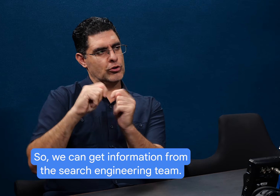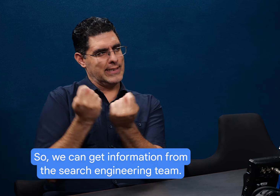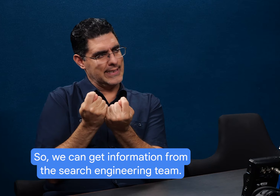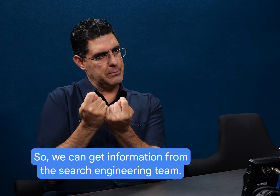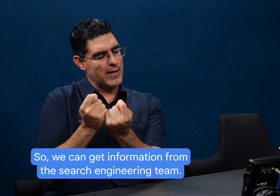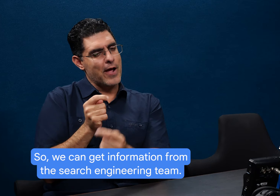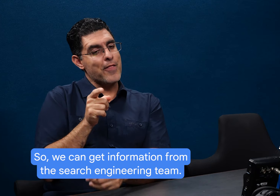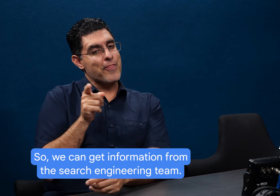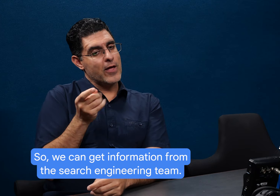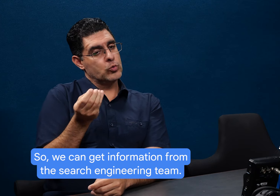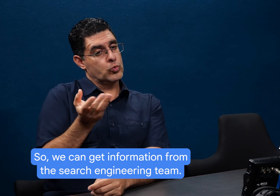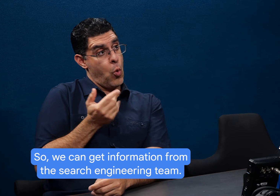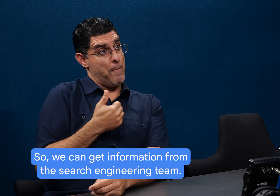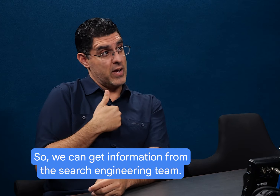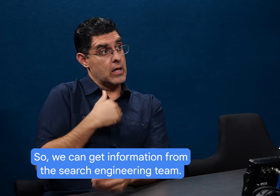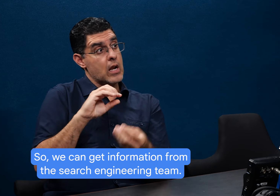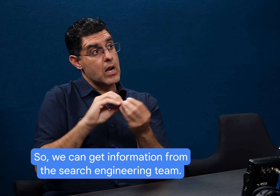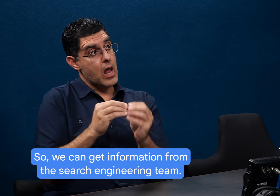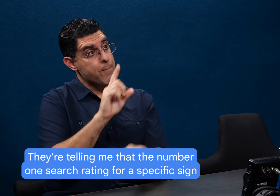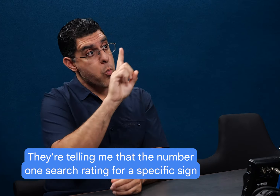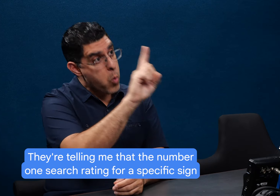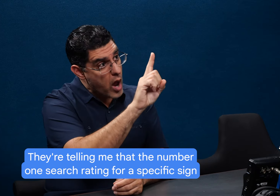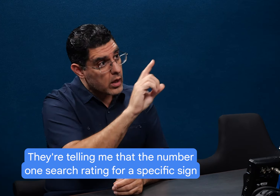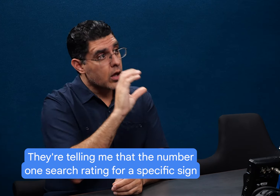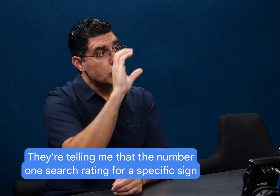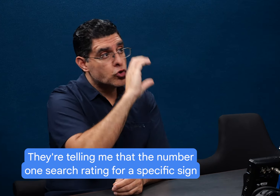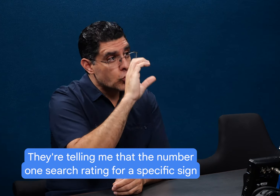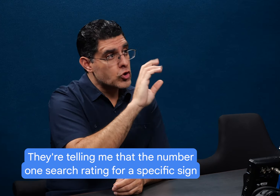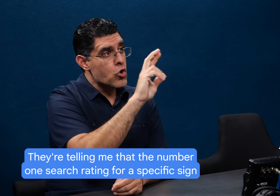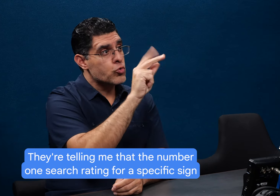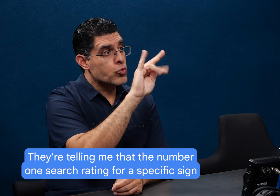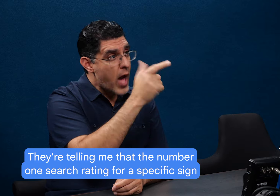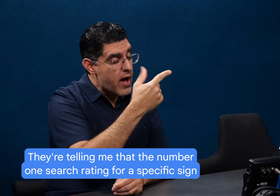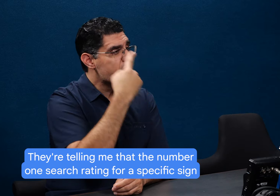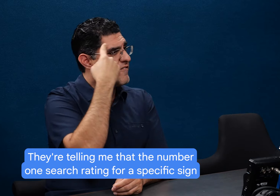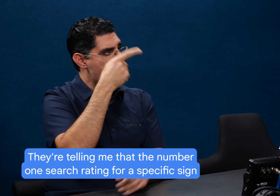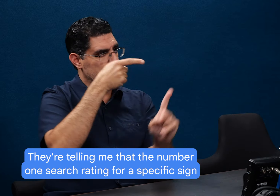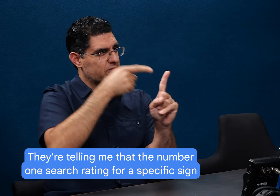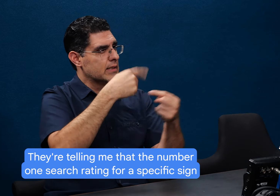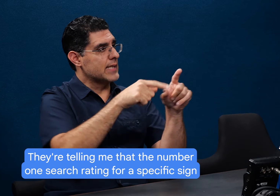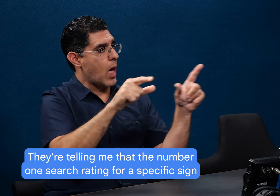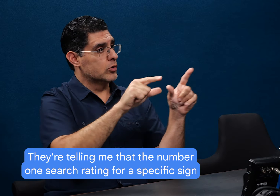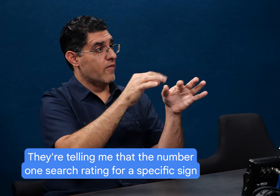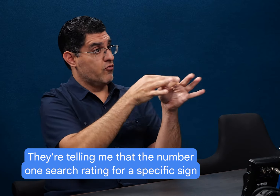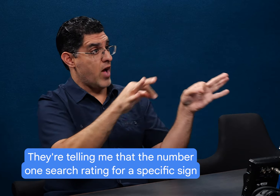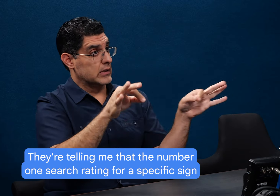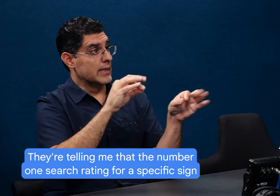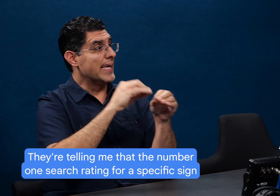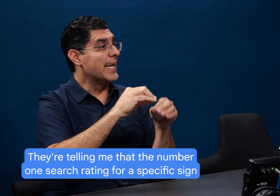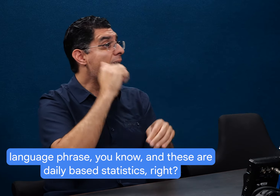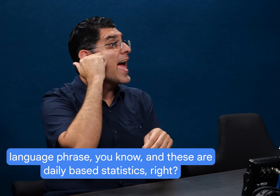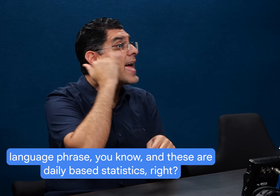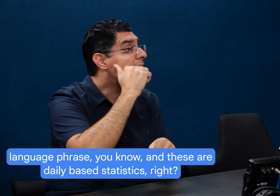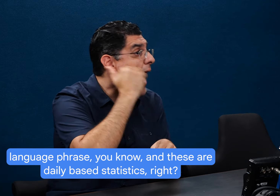information from the search engineering team. They're telling me that the number one search rating for a specific